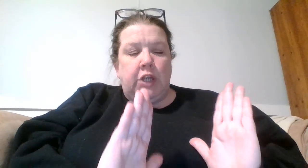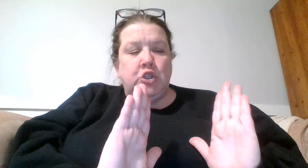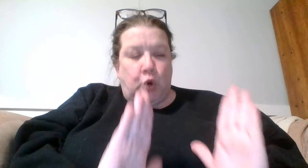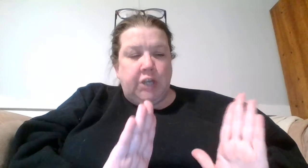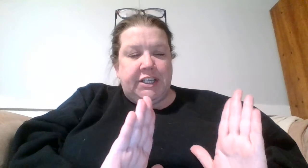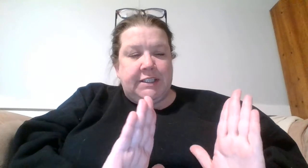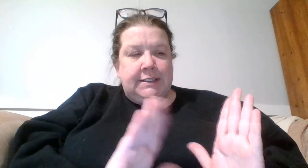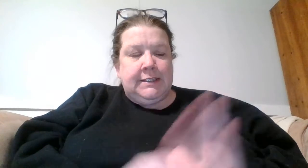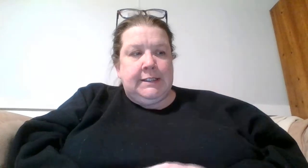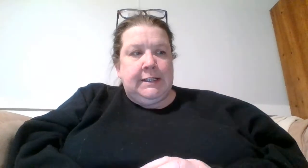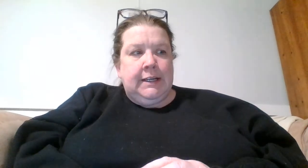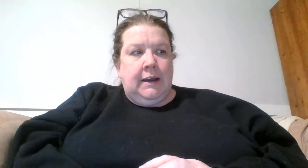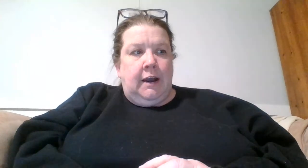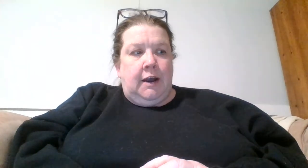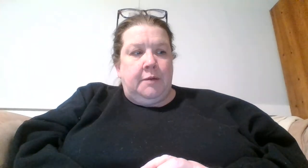it's gorgeous um